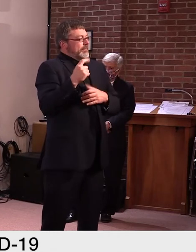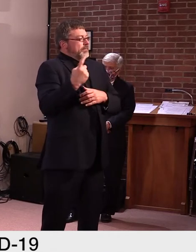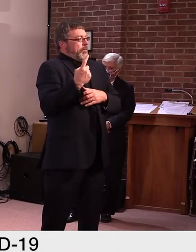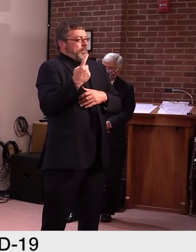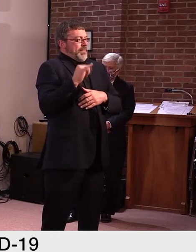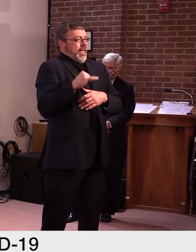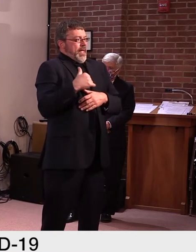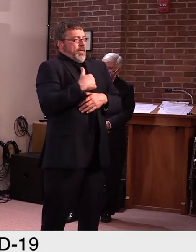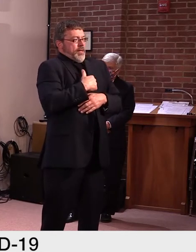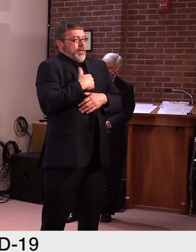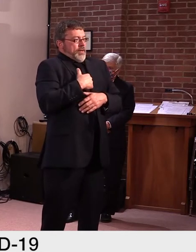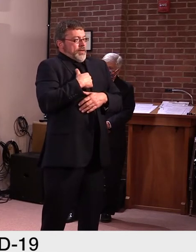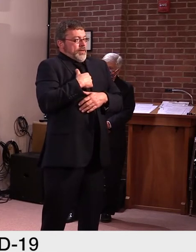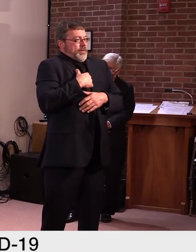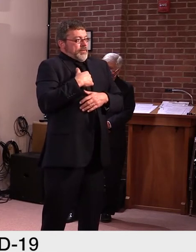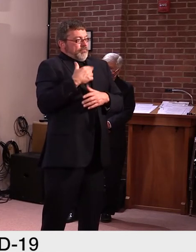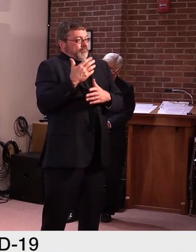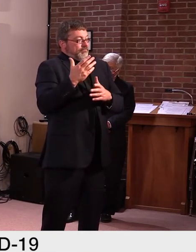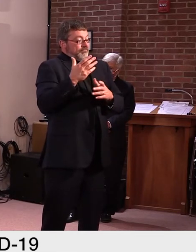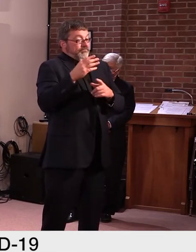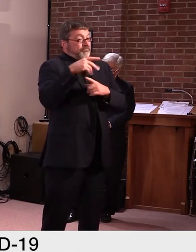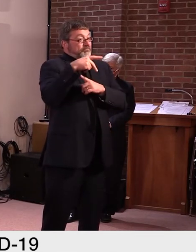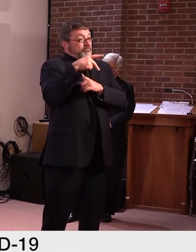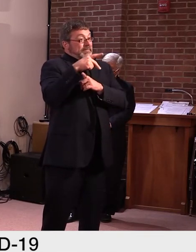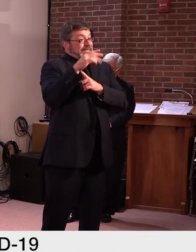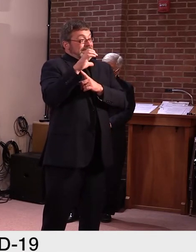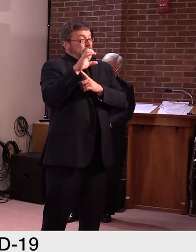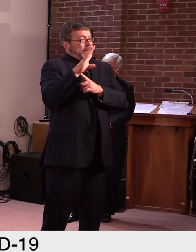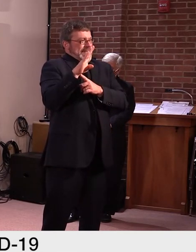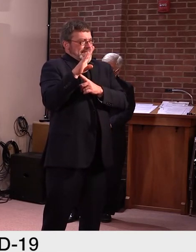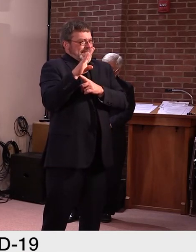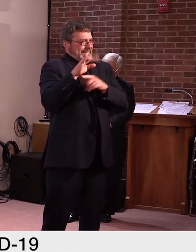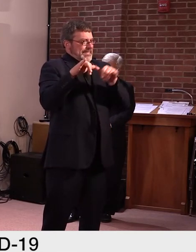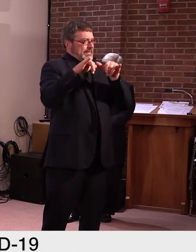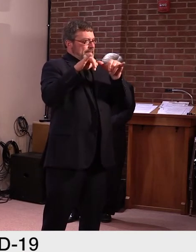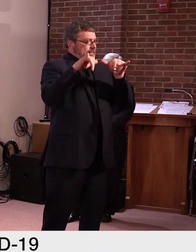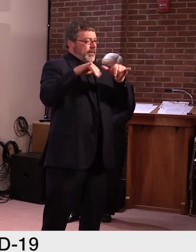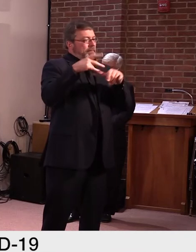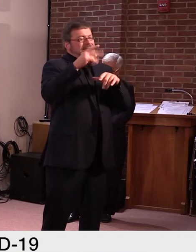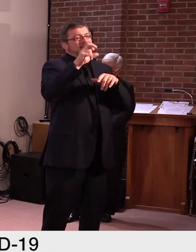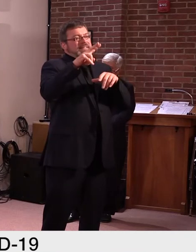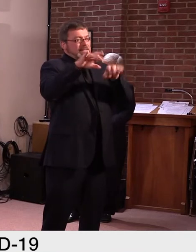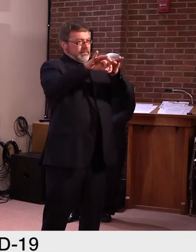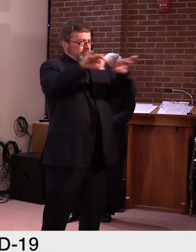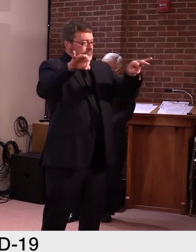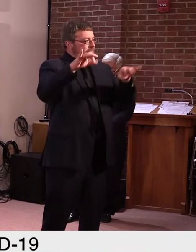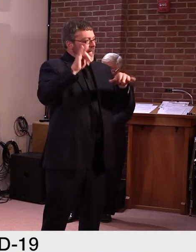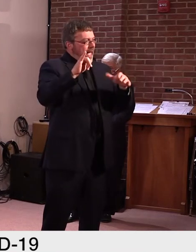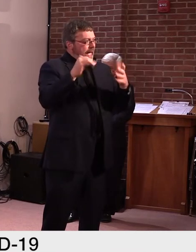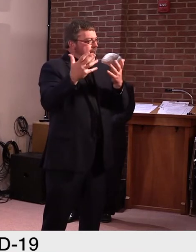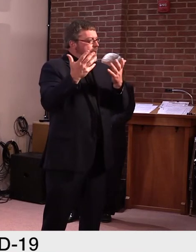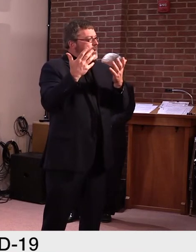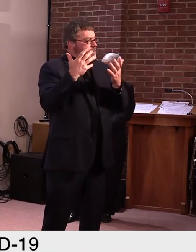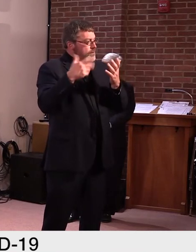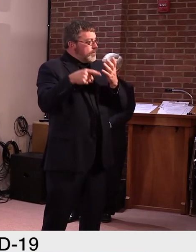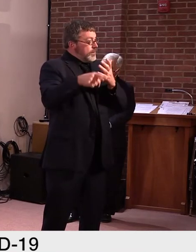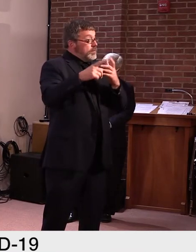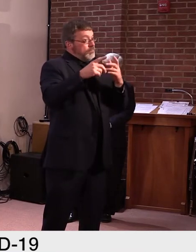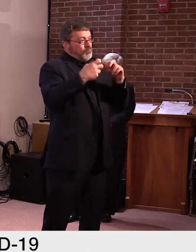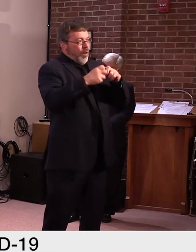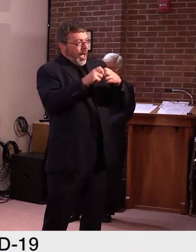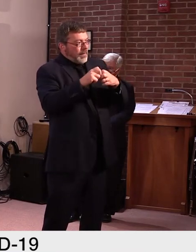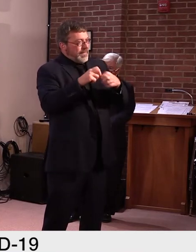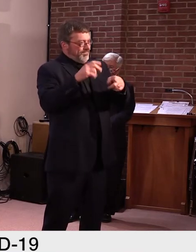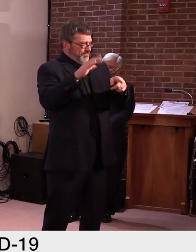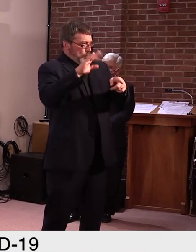PCBs were, were, uh, established as being, uh, problematic, uh, over the last, uh, few years by the federal government. Um, so